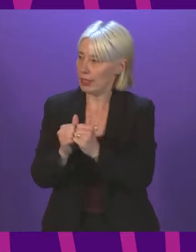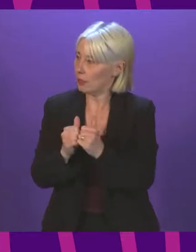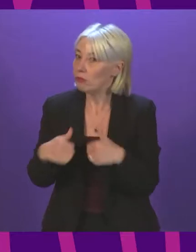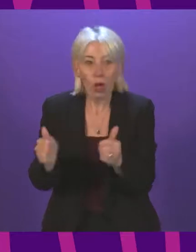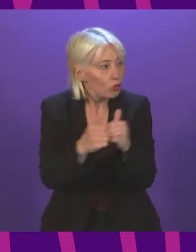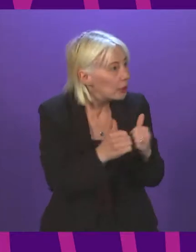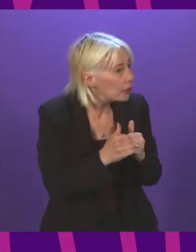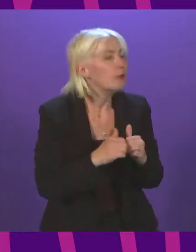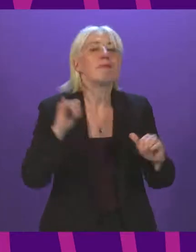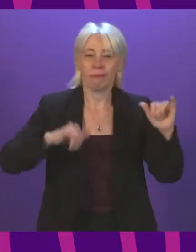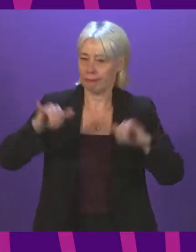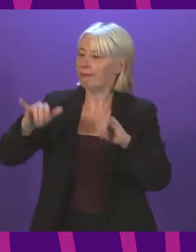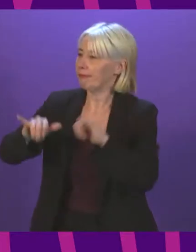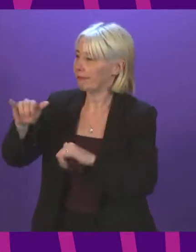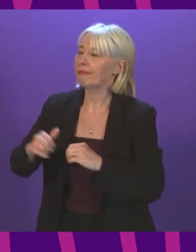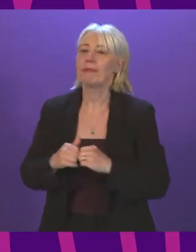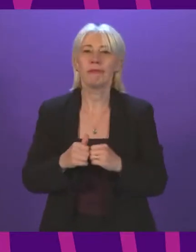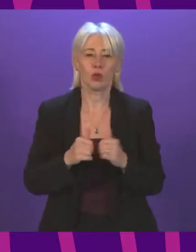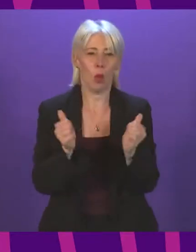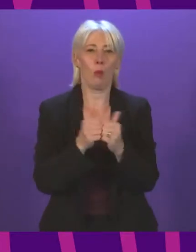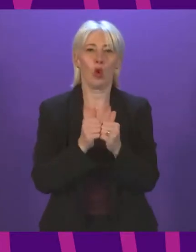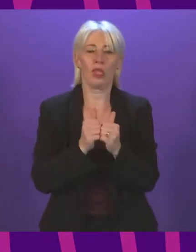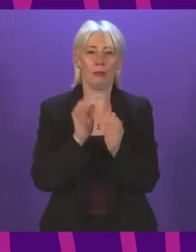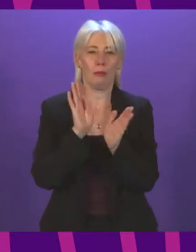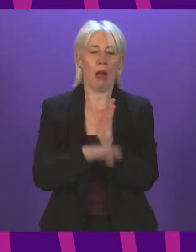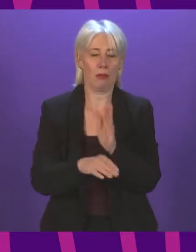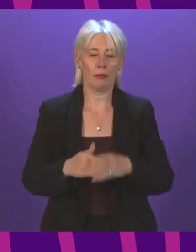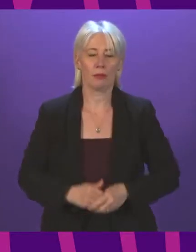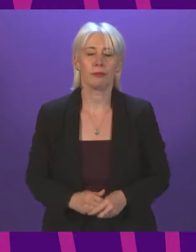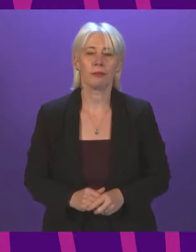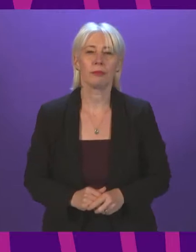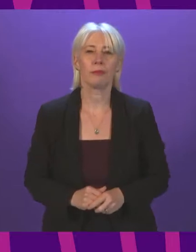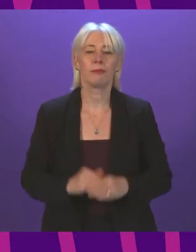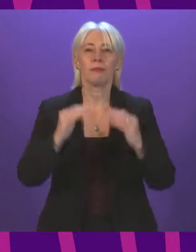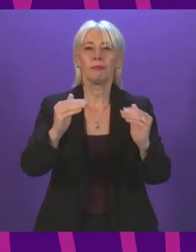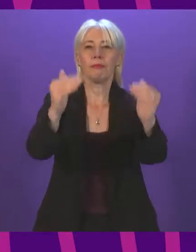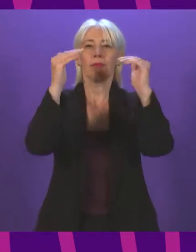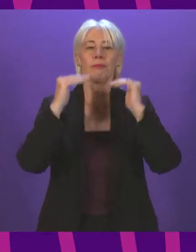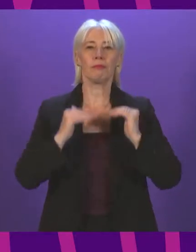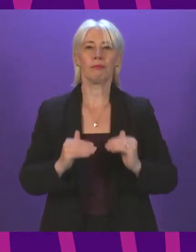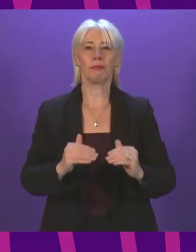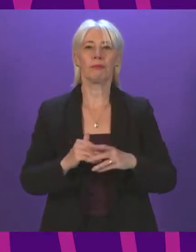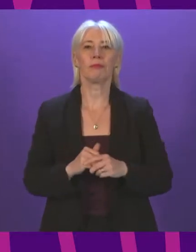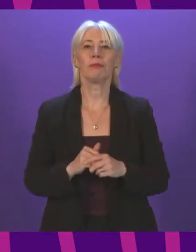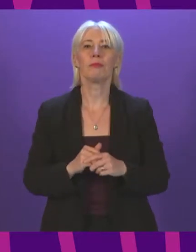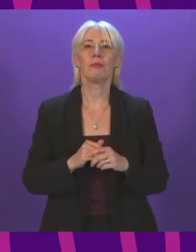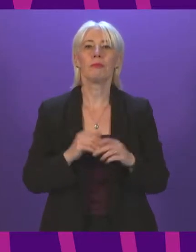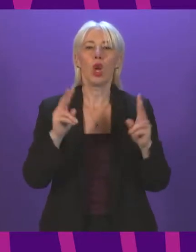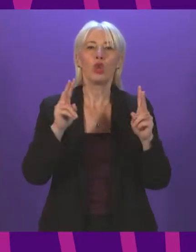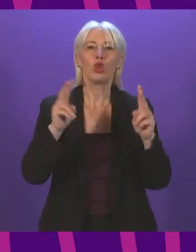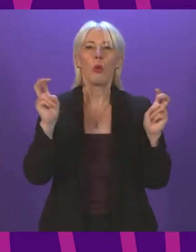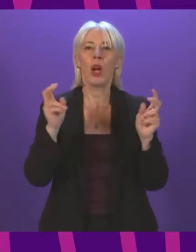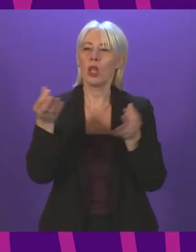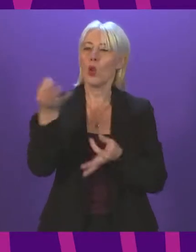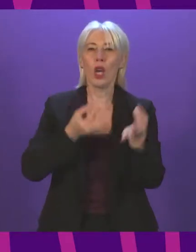agreed? Yes. The motion is therefore agreed. The next item of business is topical questions.